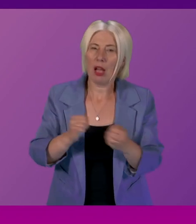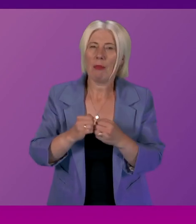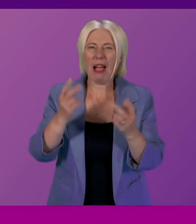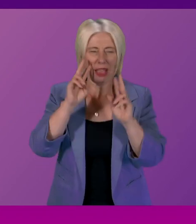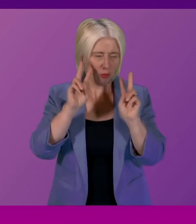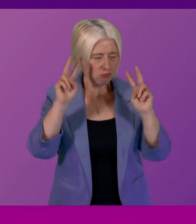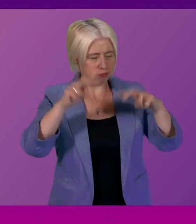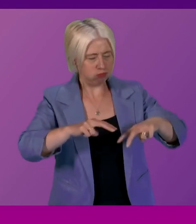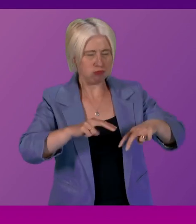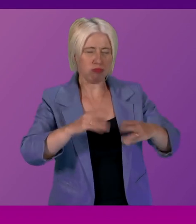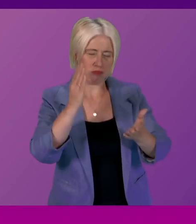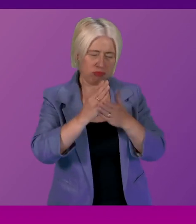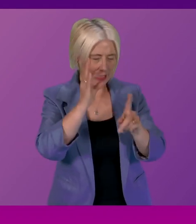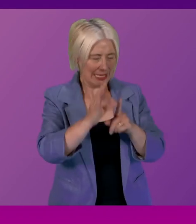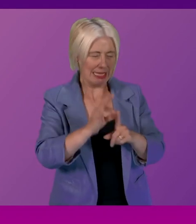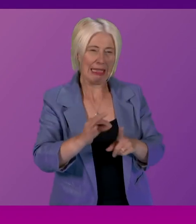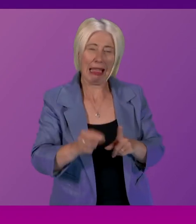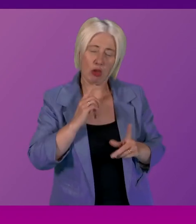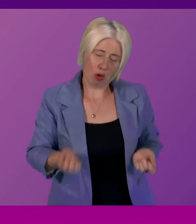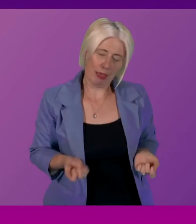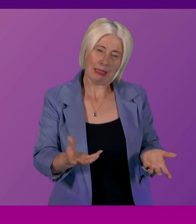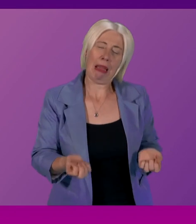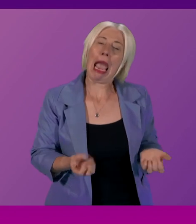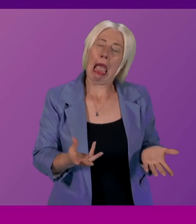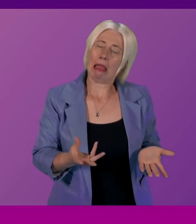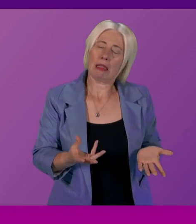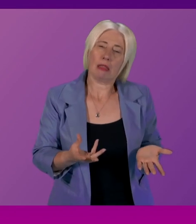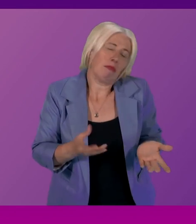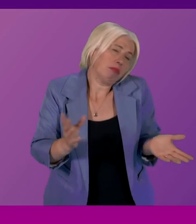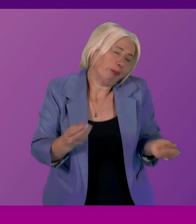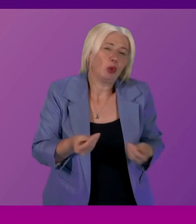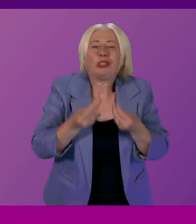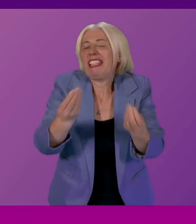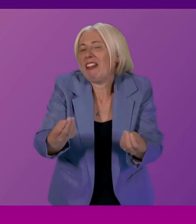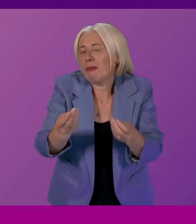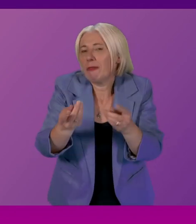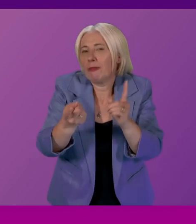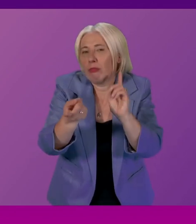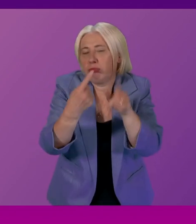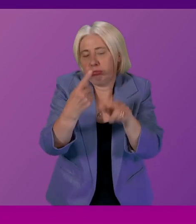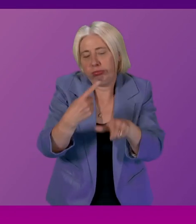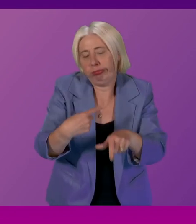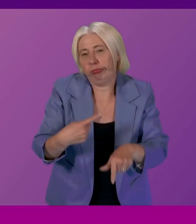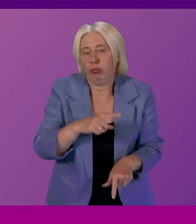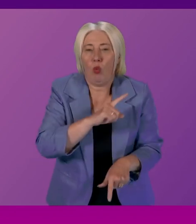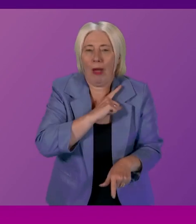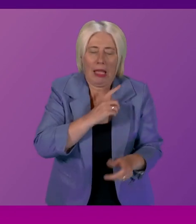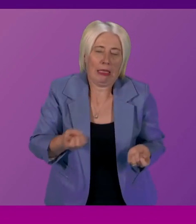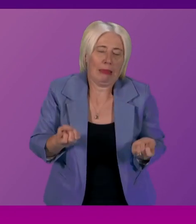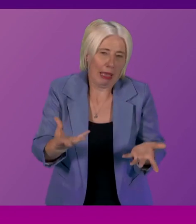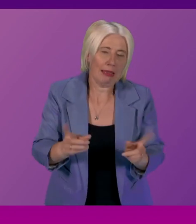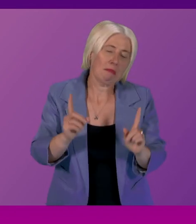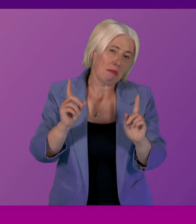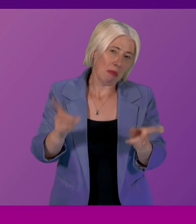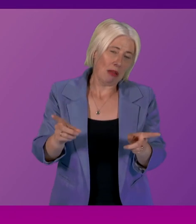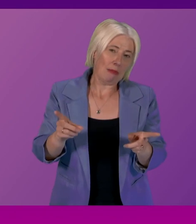at the specific details of all of that spend in order to give an individual commentary on each amount that was spent in terms of